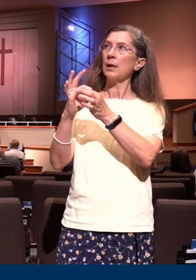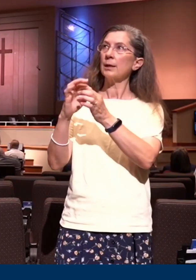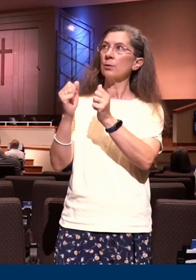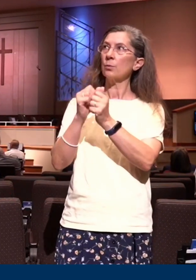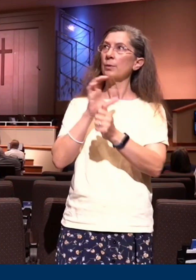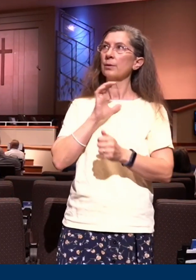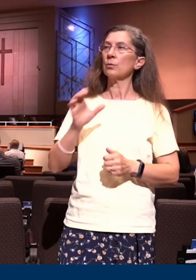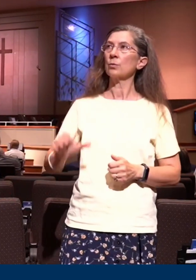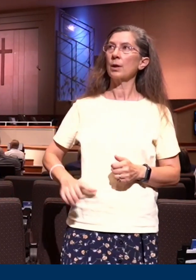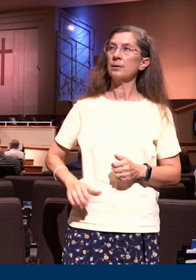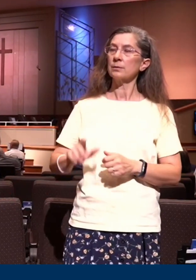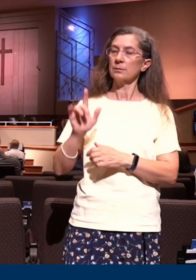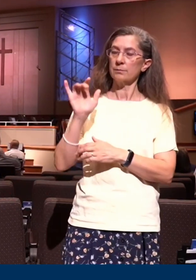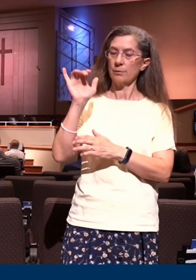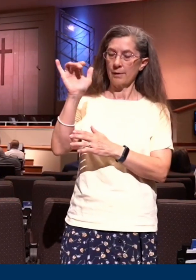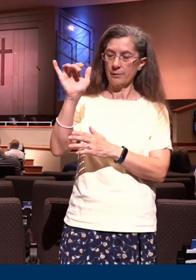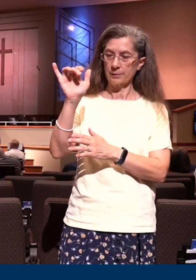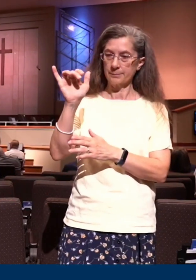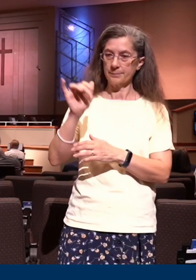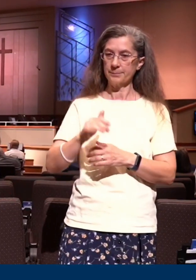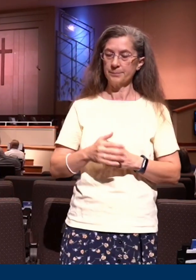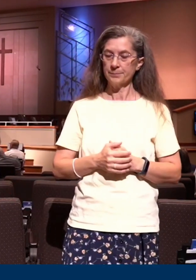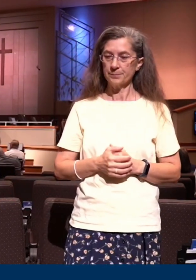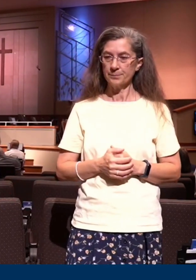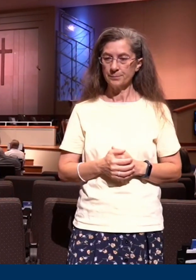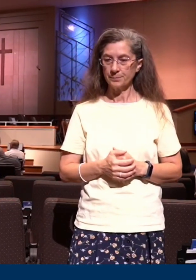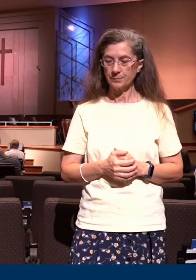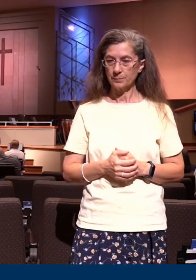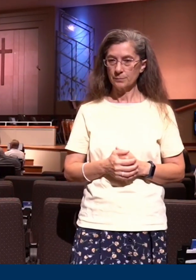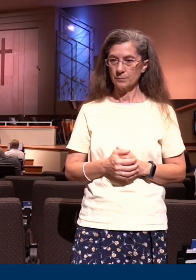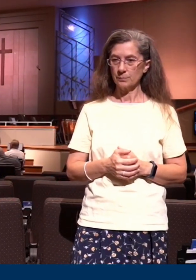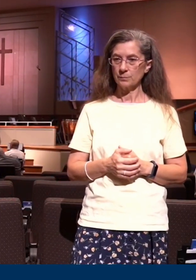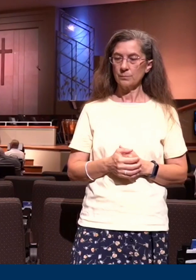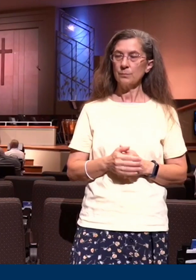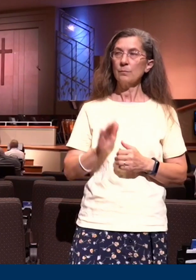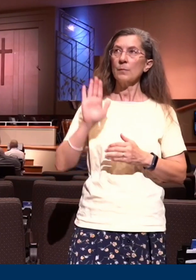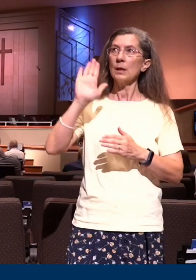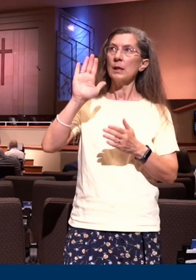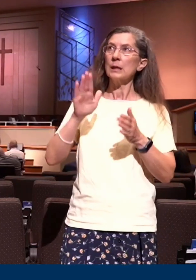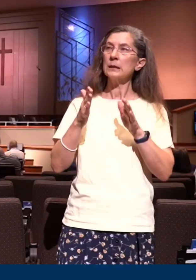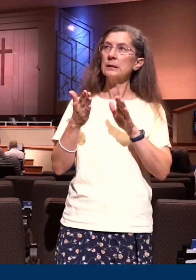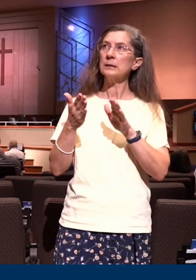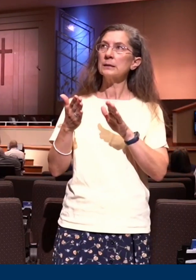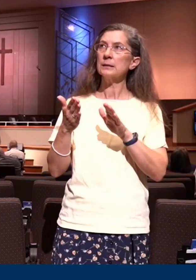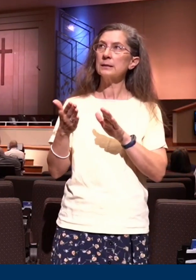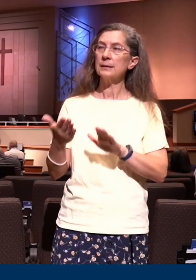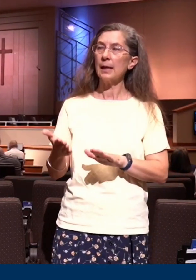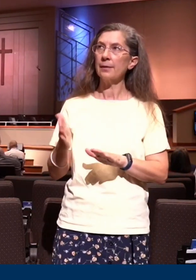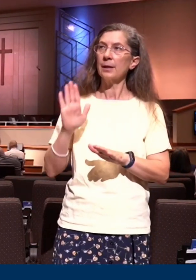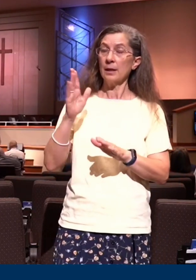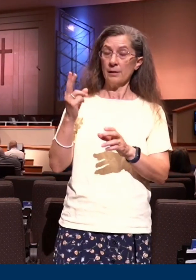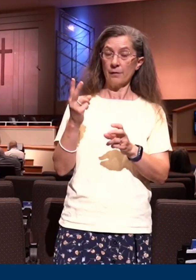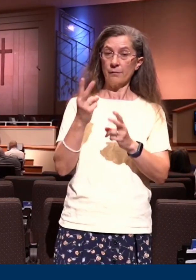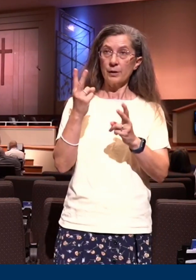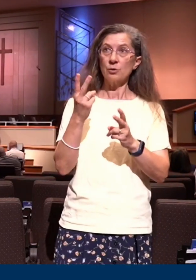And because we are incorporated into Christ, his death, the victory of his death becomes ours.